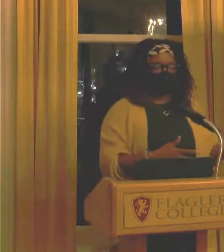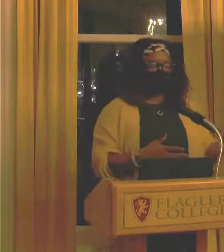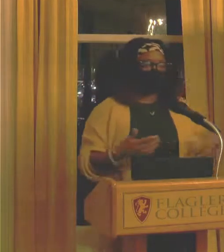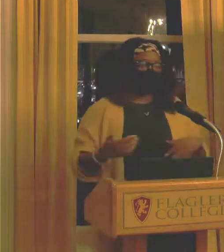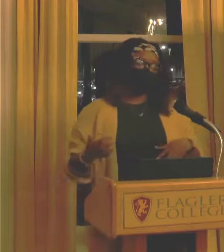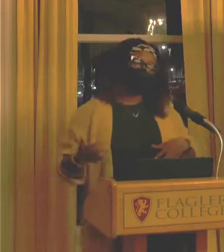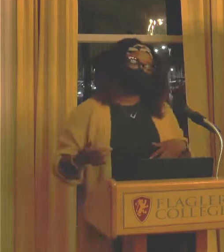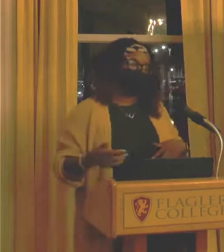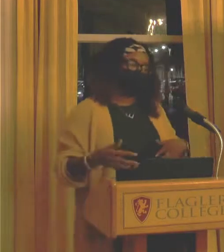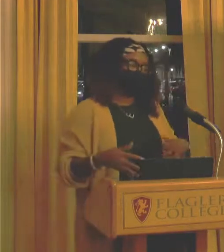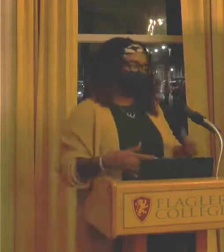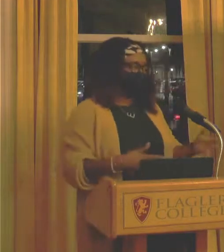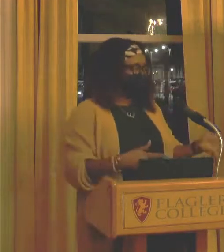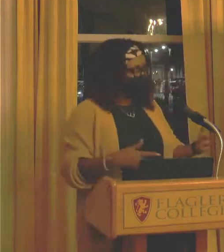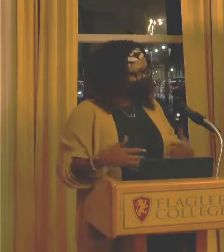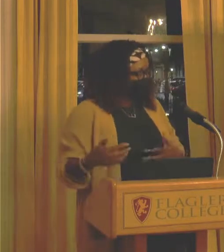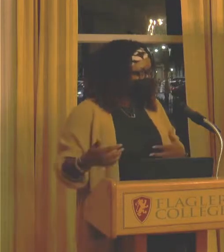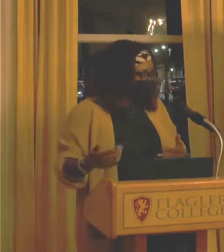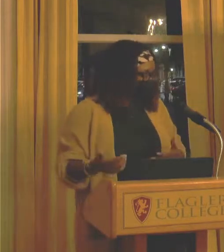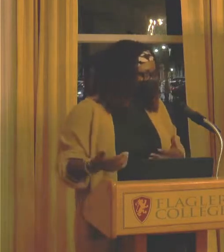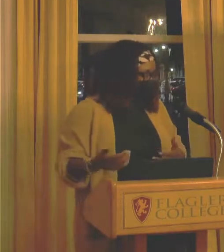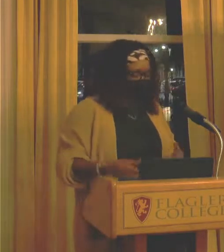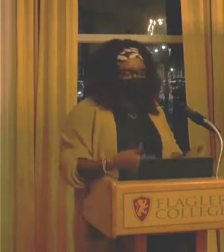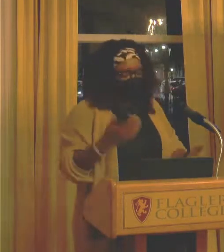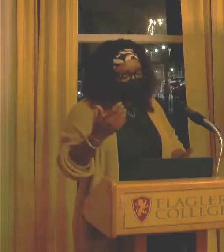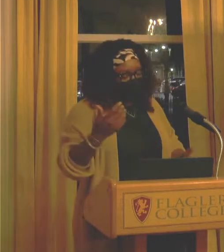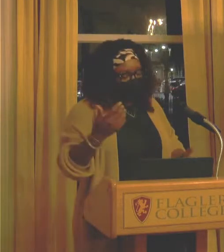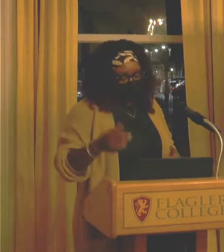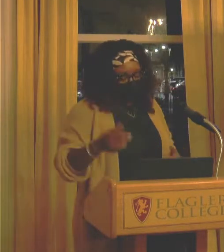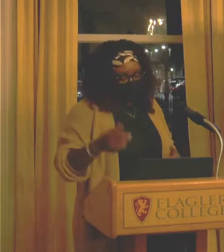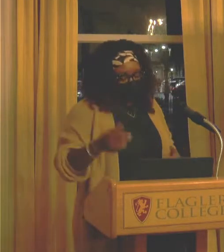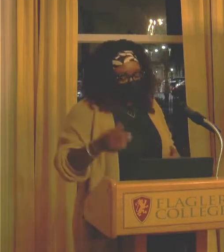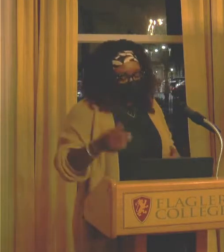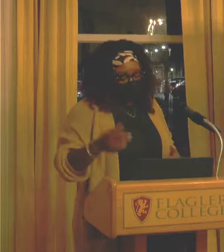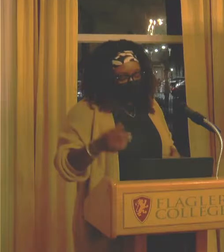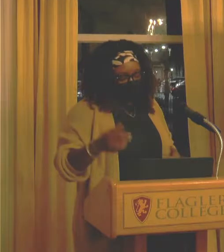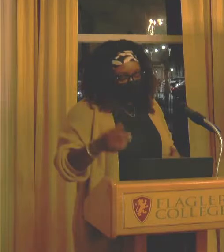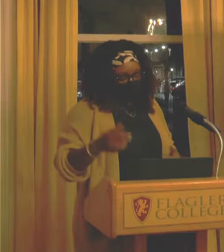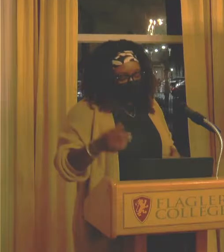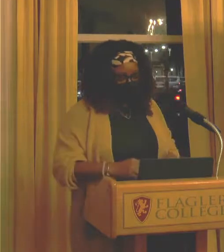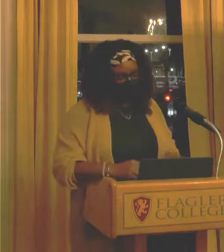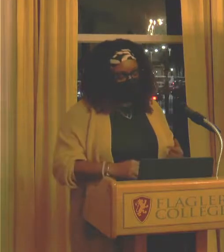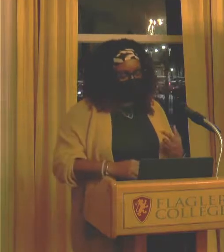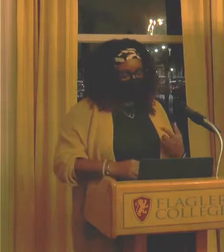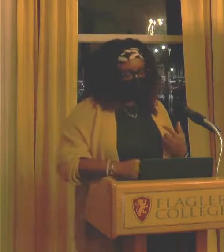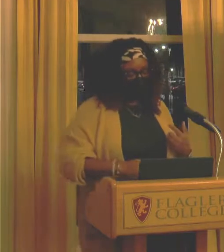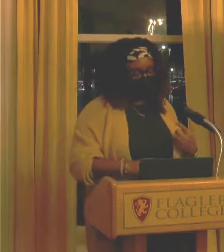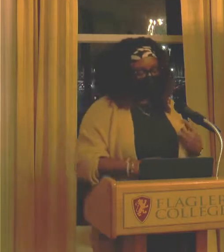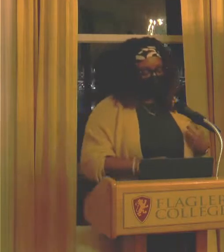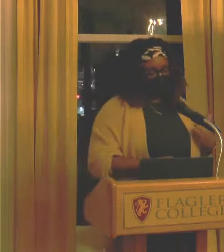like, when he did pass away, it was kind of like, that was sort of passed on to me. And then I ended up at Georgia State.